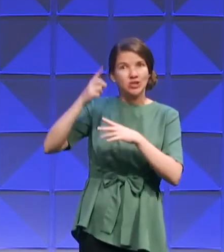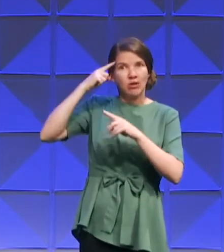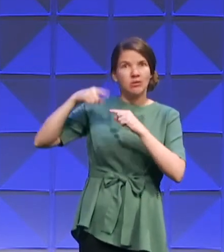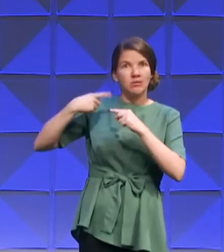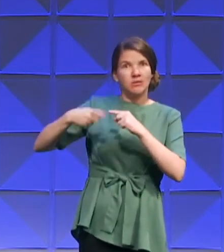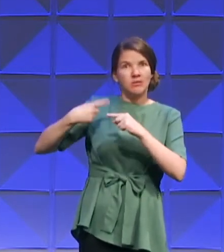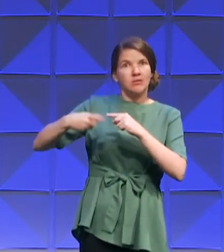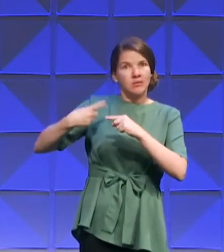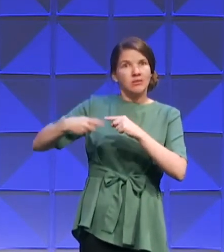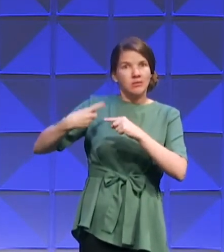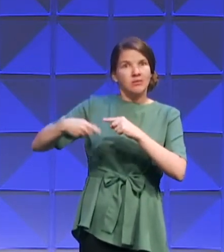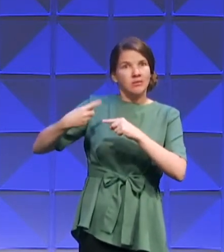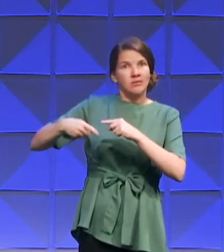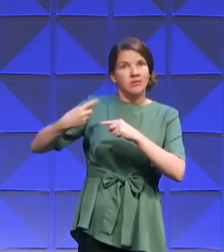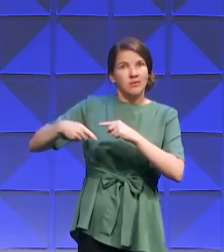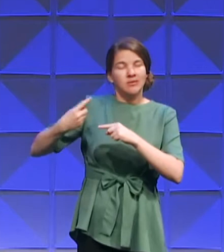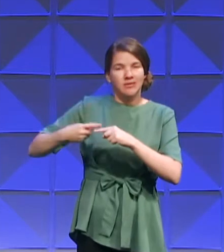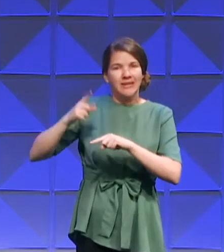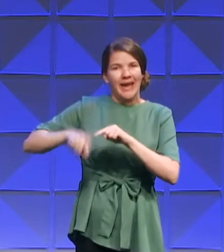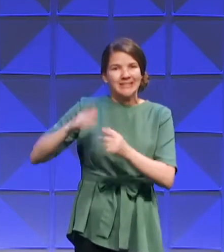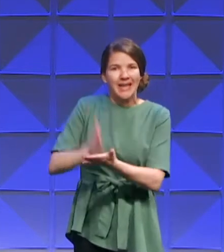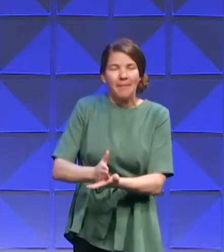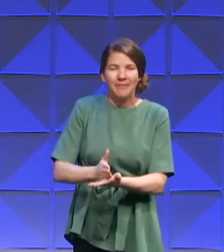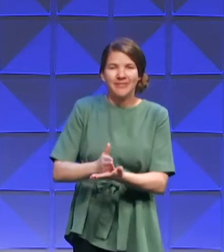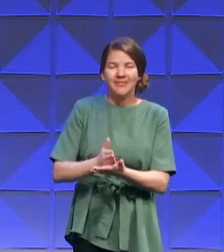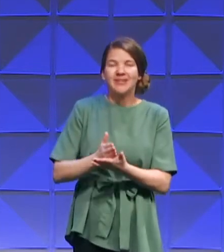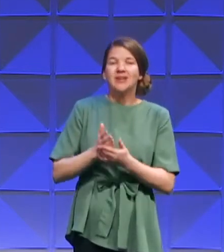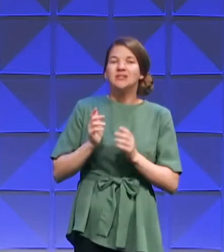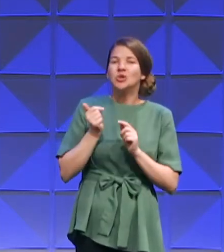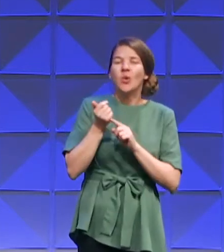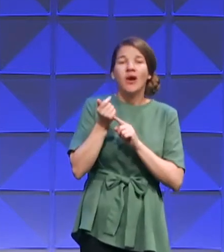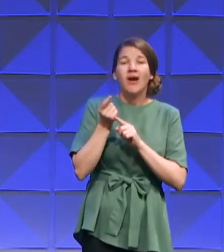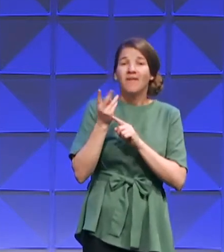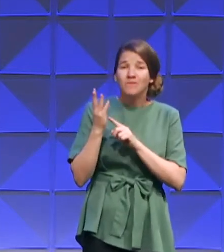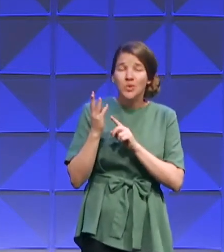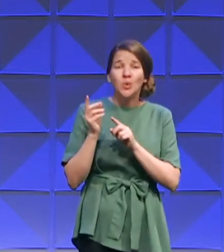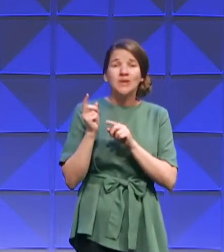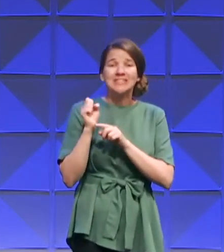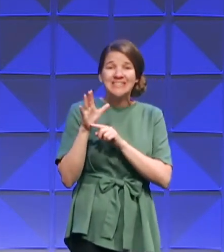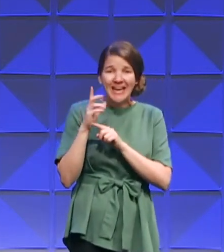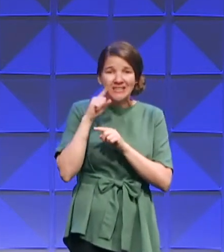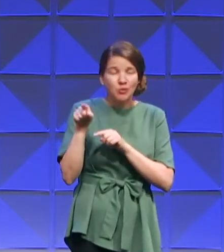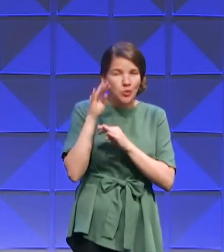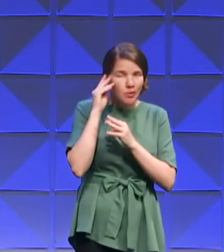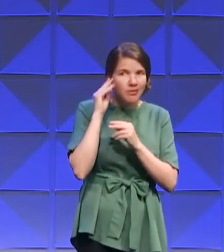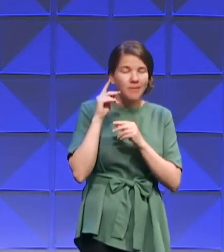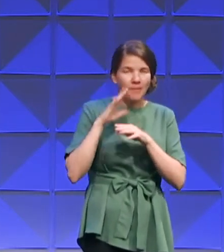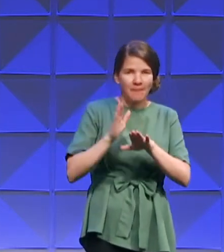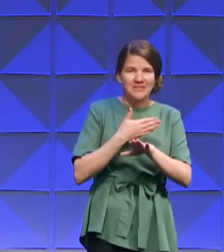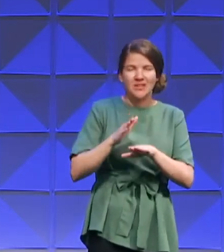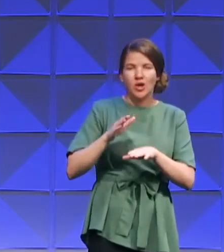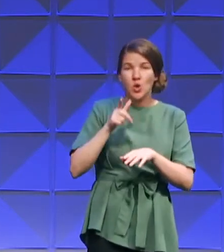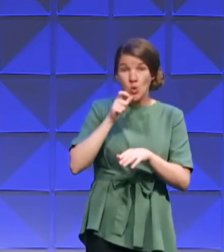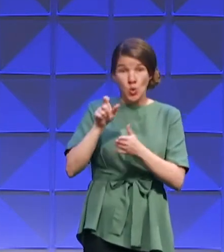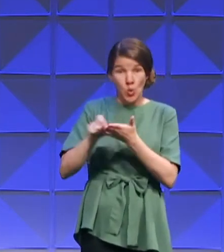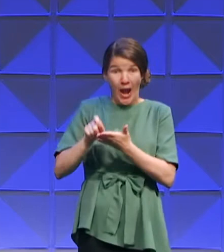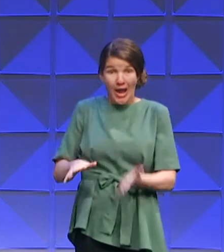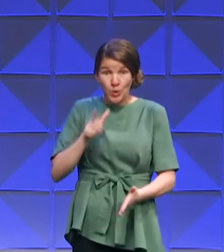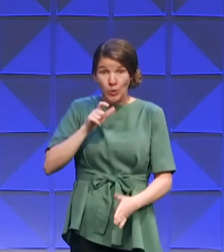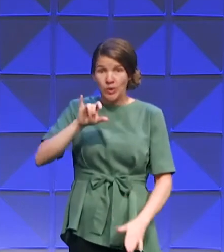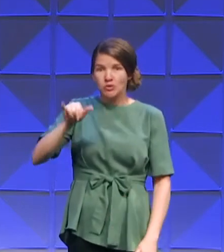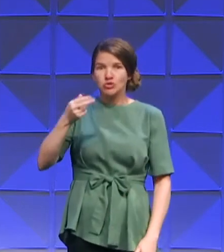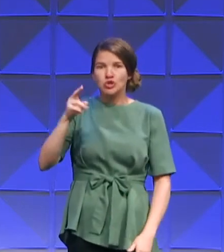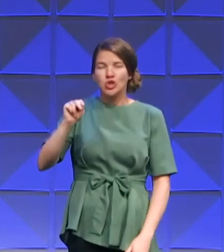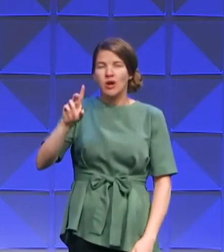start singing it inside your head. So I'm going to give you just a few seconds to digest the song, but John Denver wrote a song,